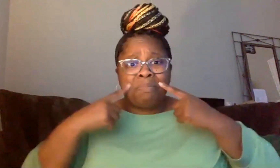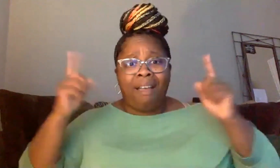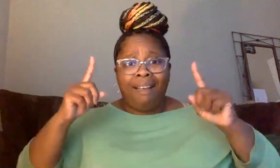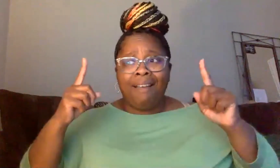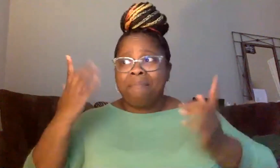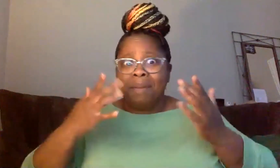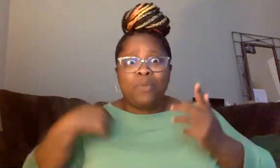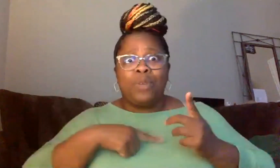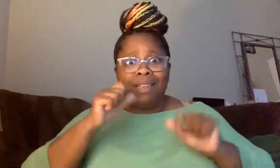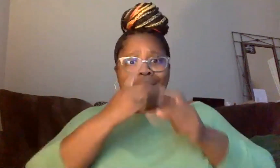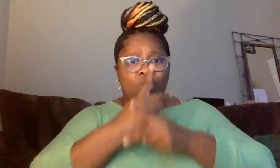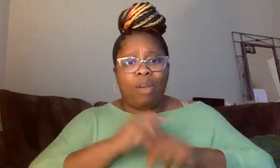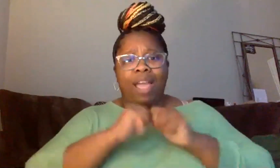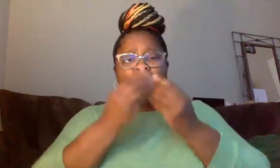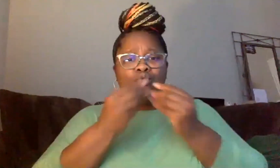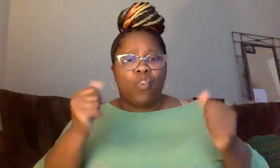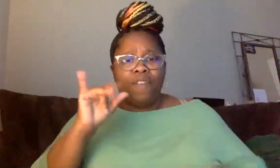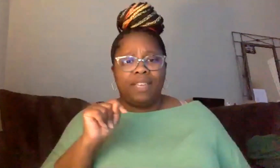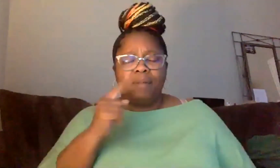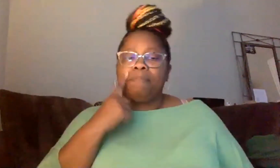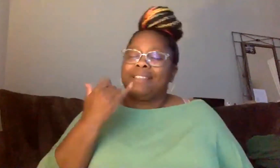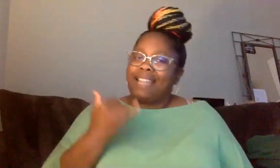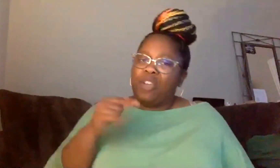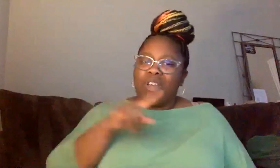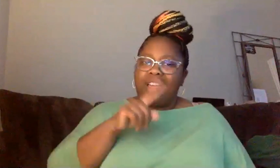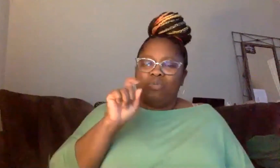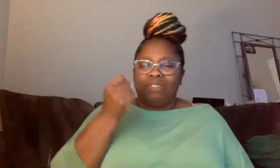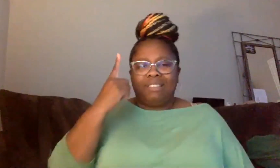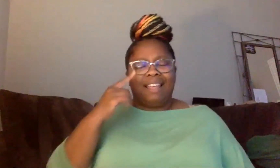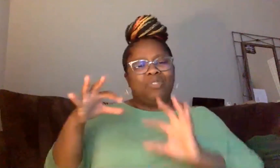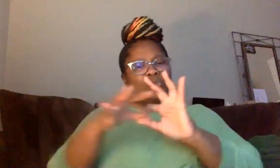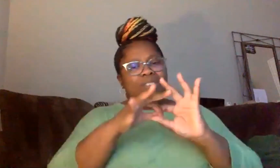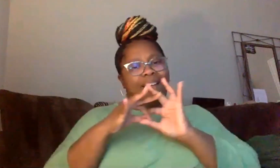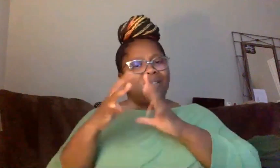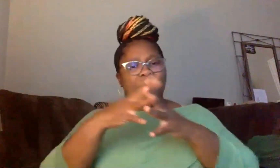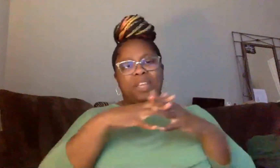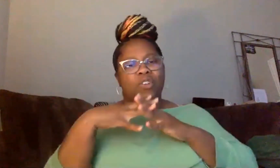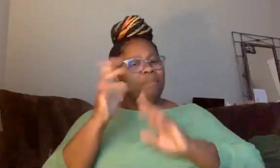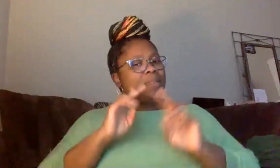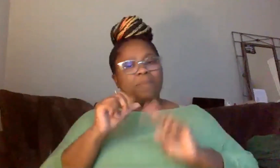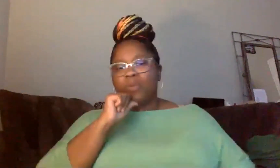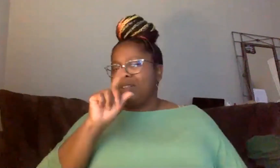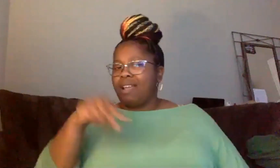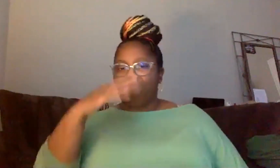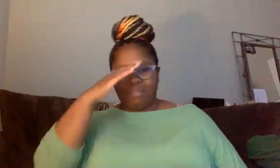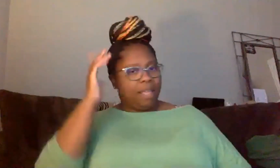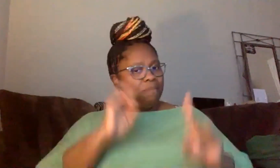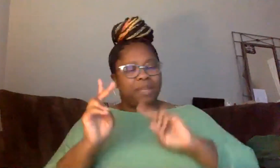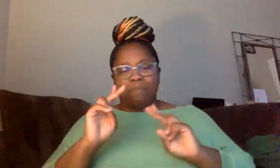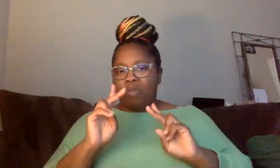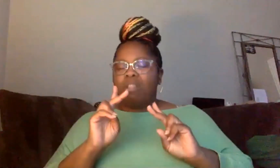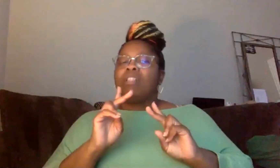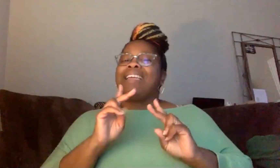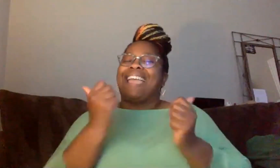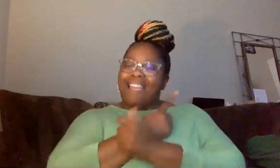out how to solve this because now they have to understand that is a united American people. It's not just black people that are fighting this fight. It's everybody